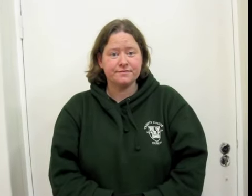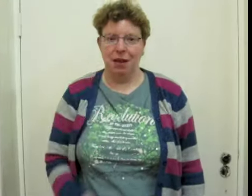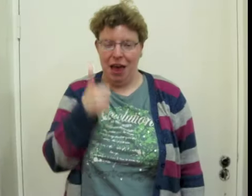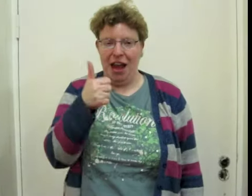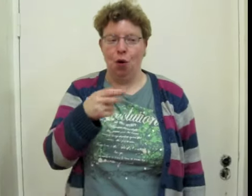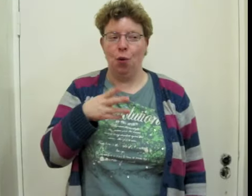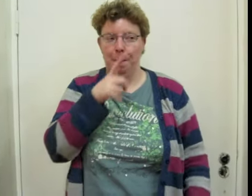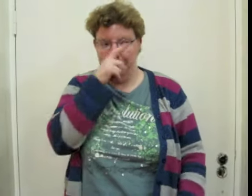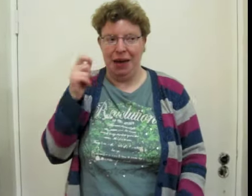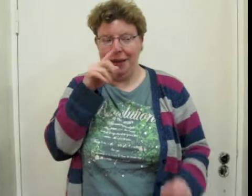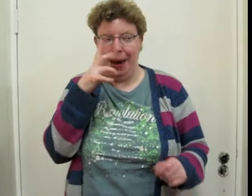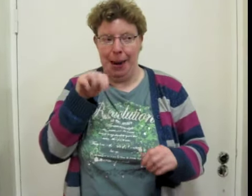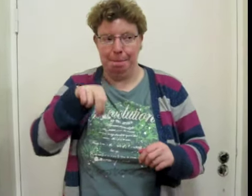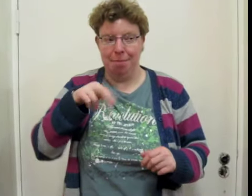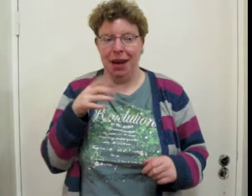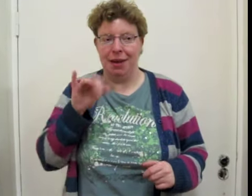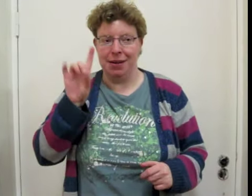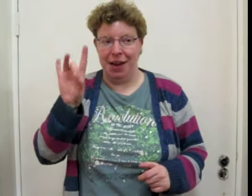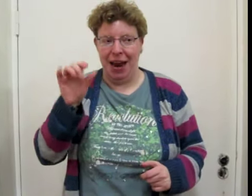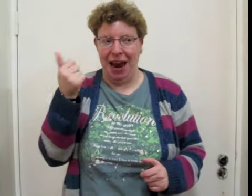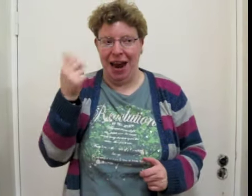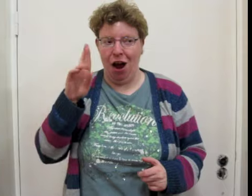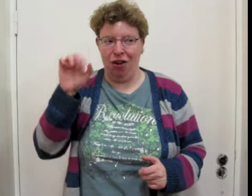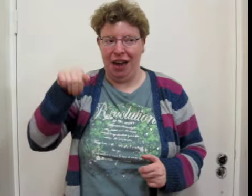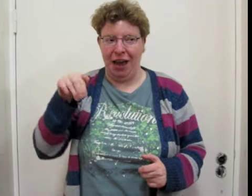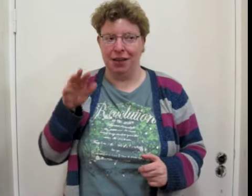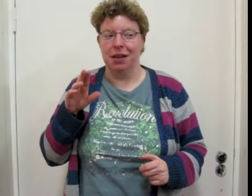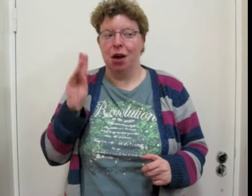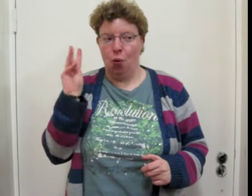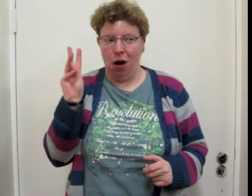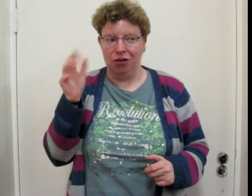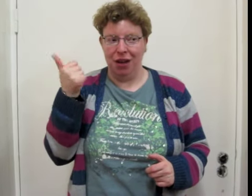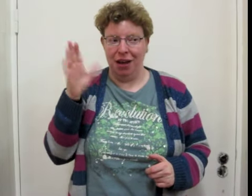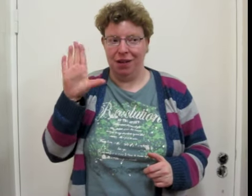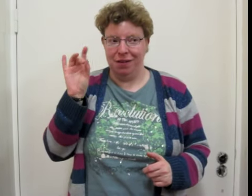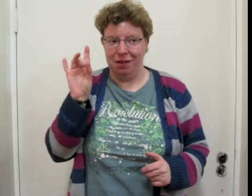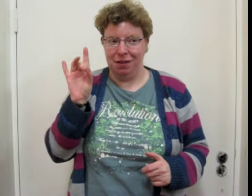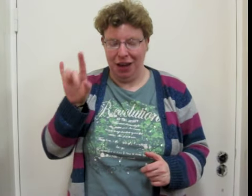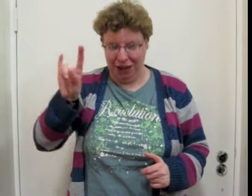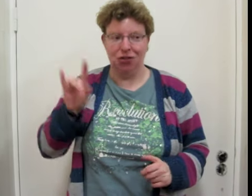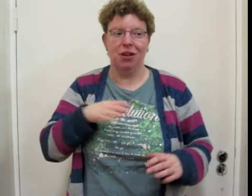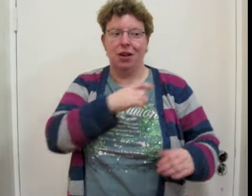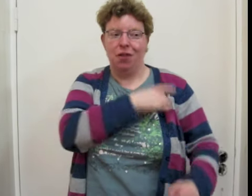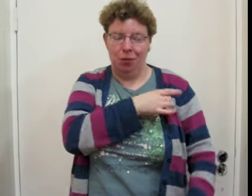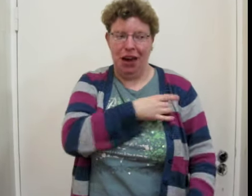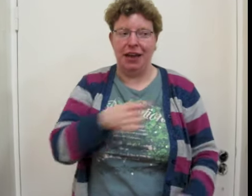. my name is K-A-R-E-N, Walsh in H, Colmody Kenny.